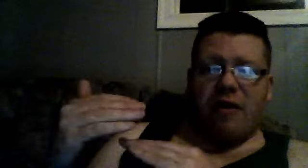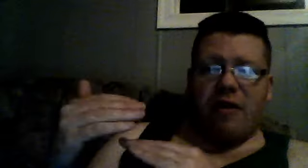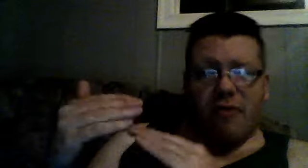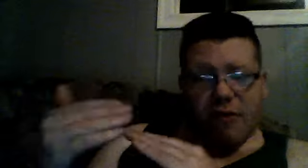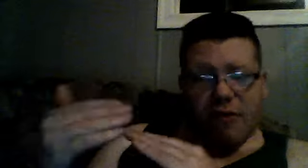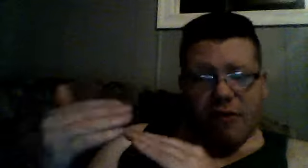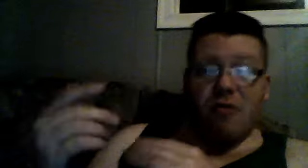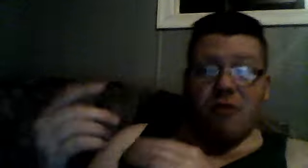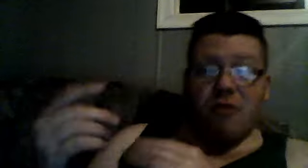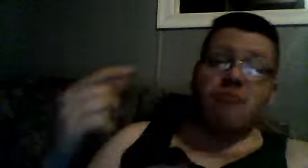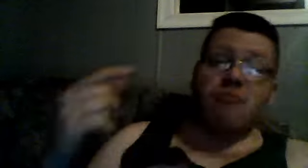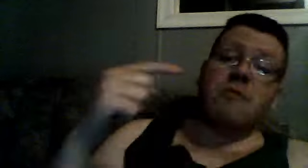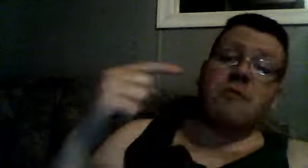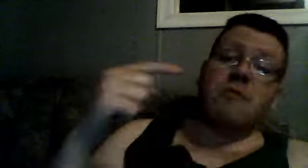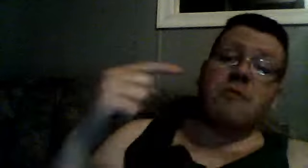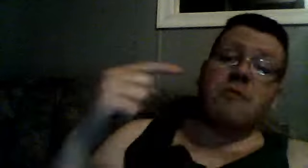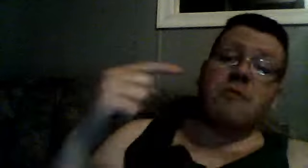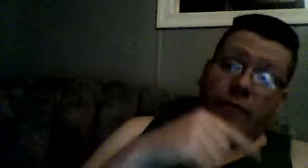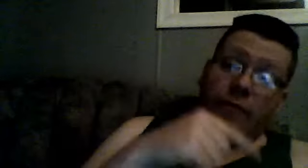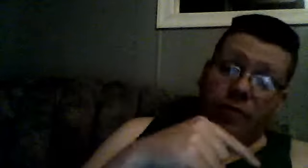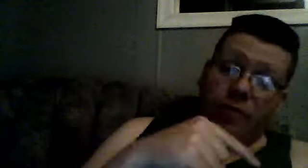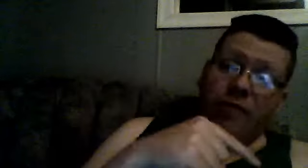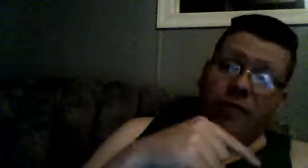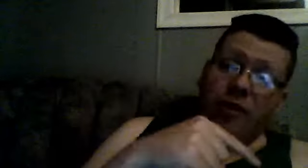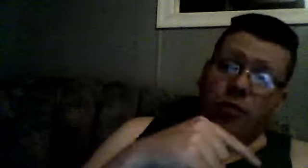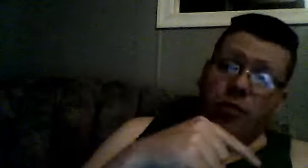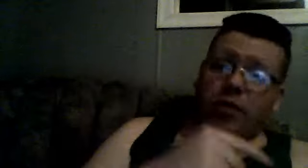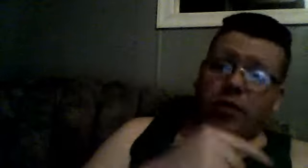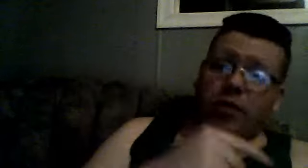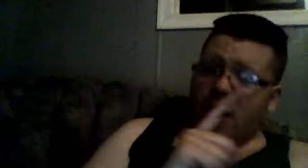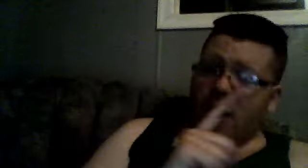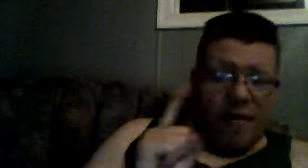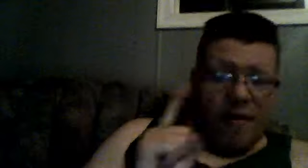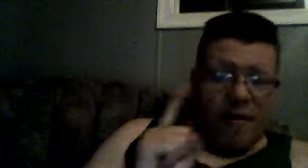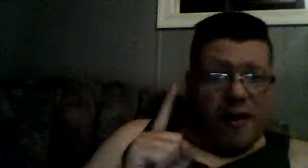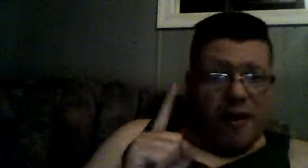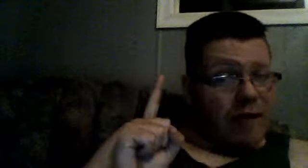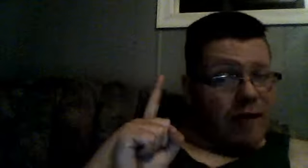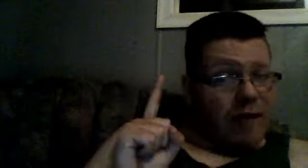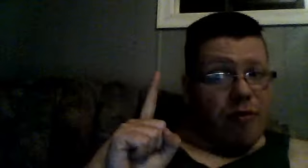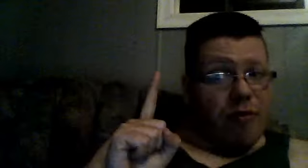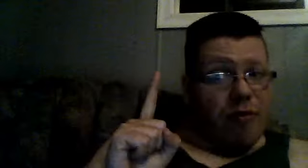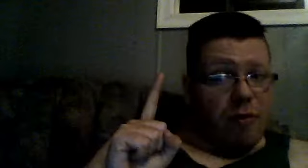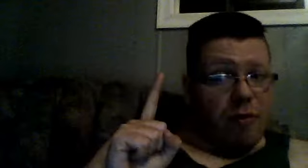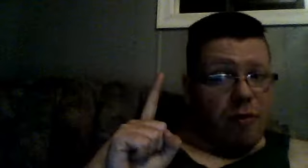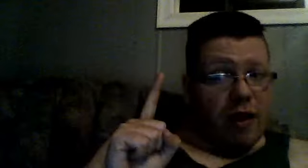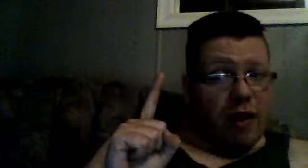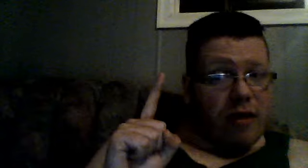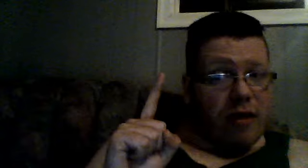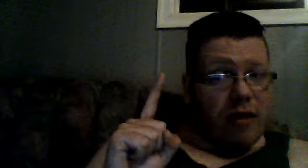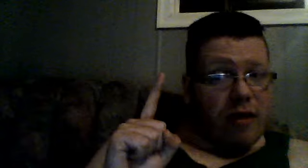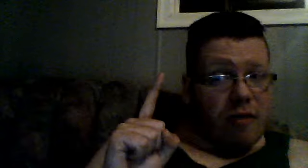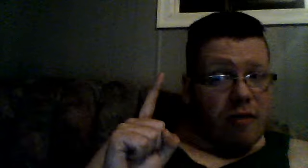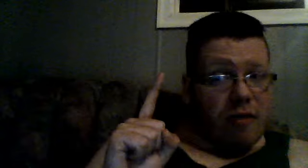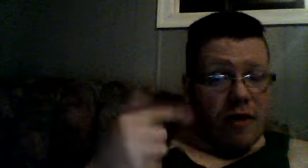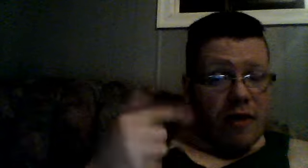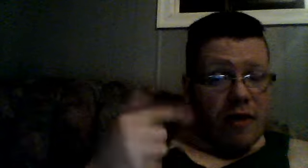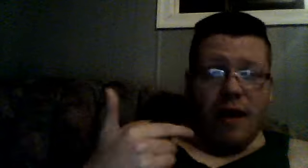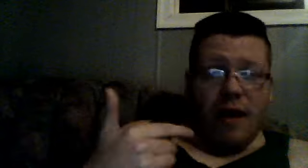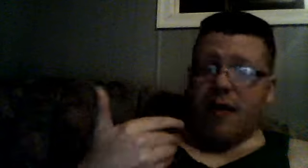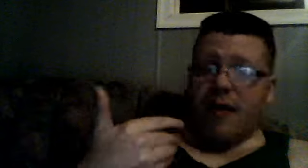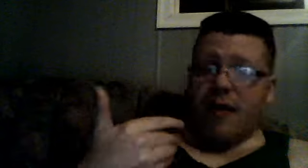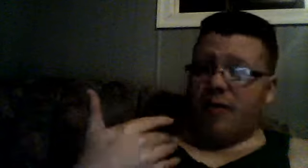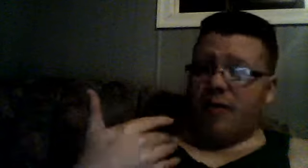reference to, the first live action movie, which I see is a nice tribute right there, and, also,